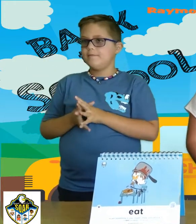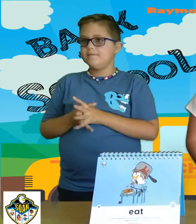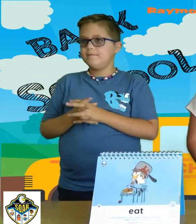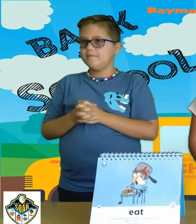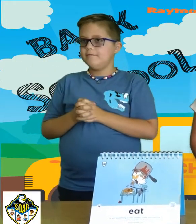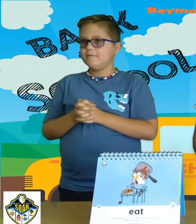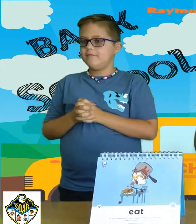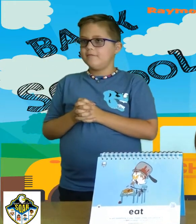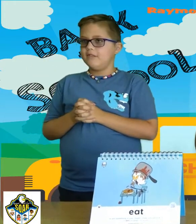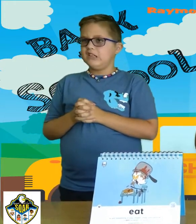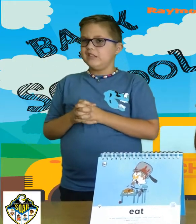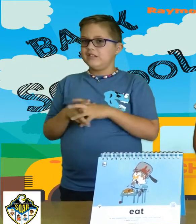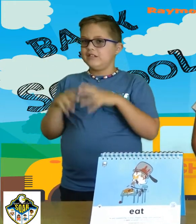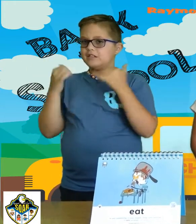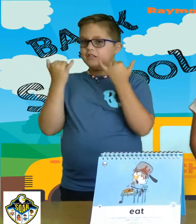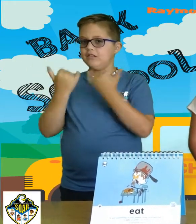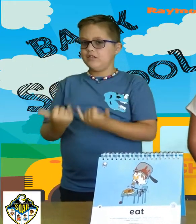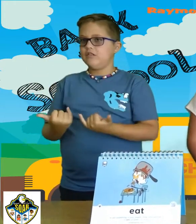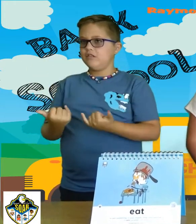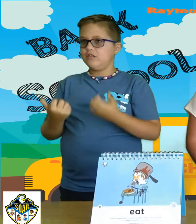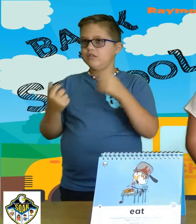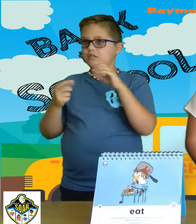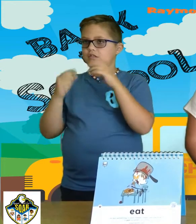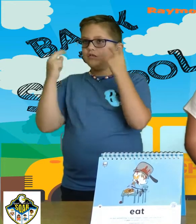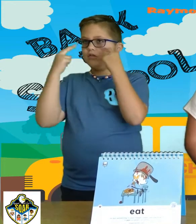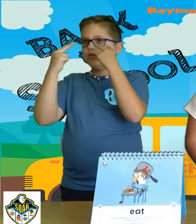Now watch our DHH Scholar sign.